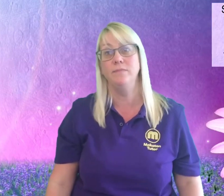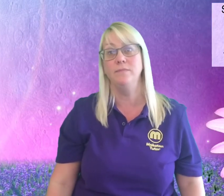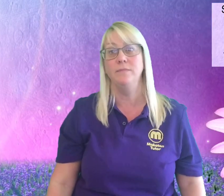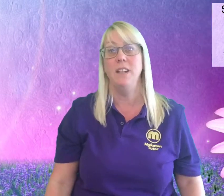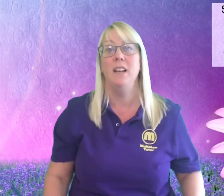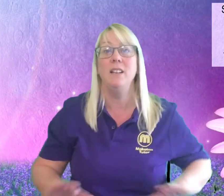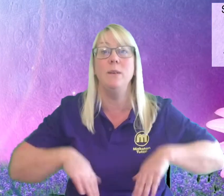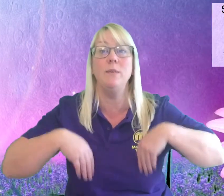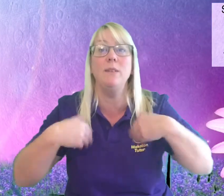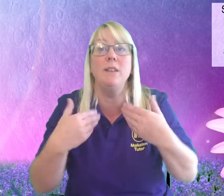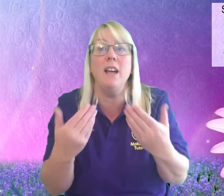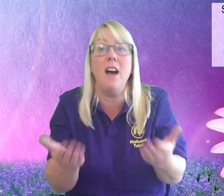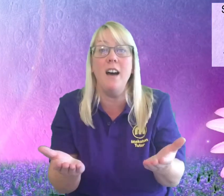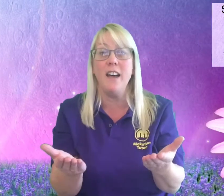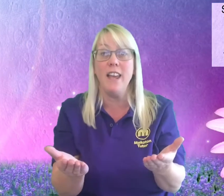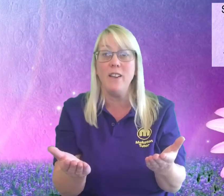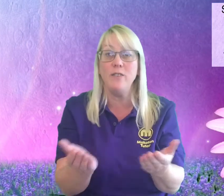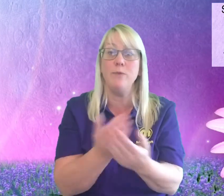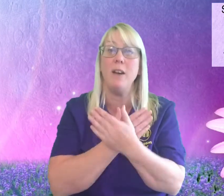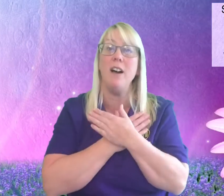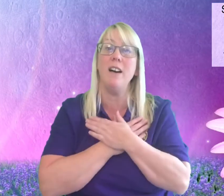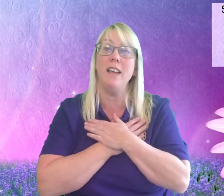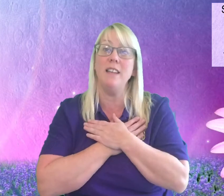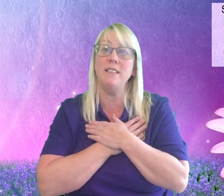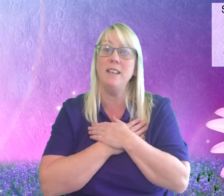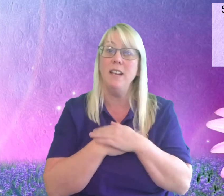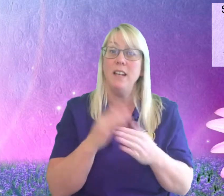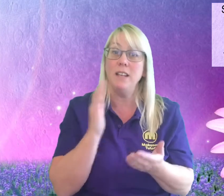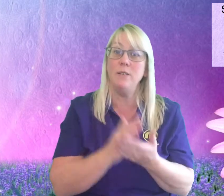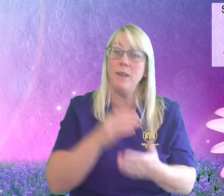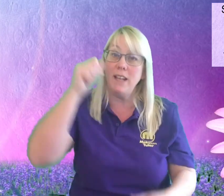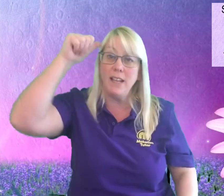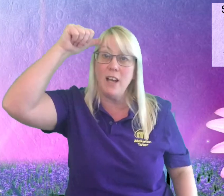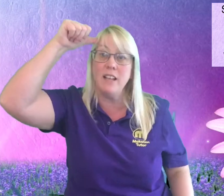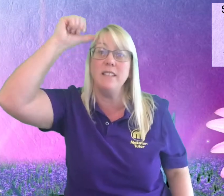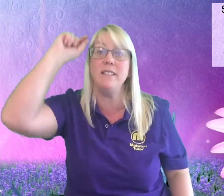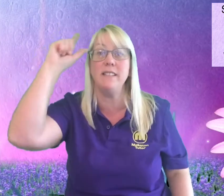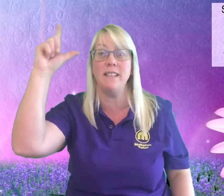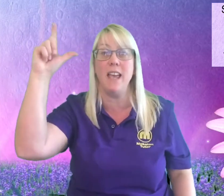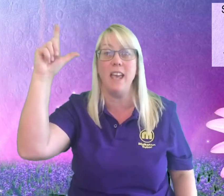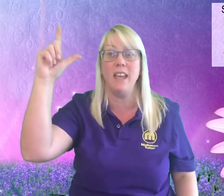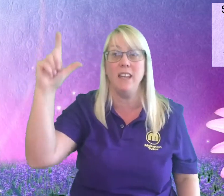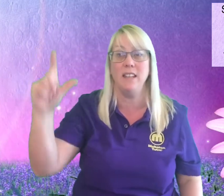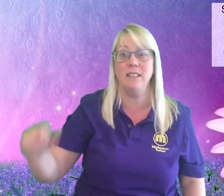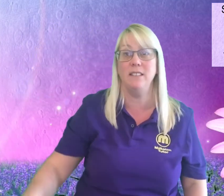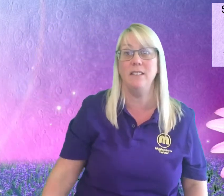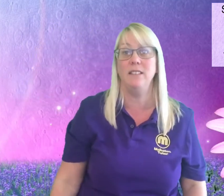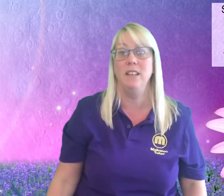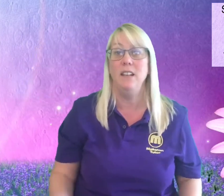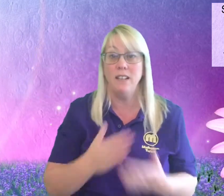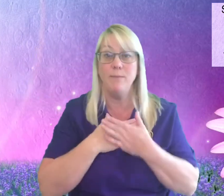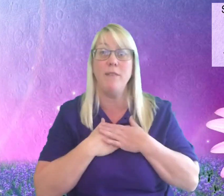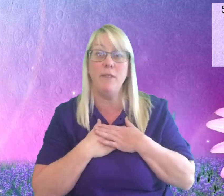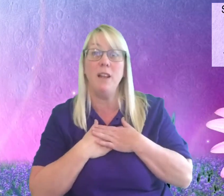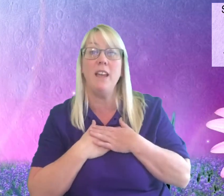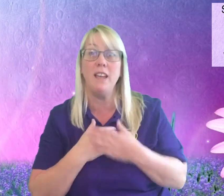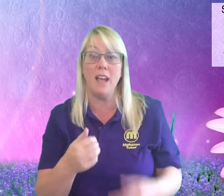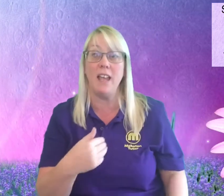So I pour my heart into your hands like you really understand You love the way I